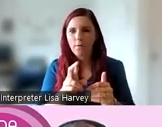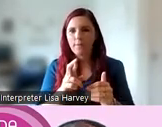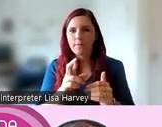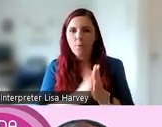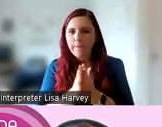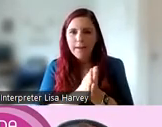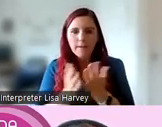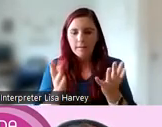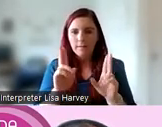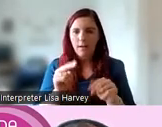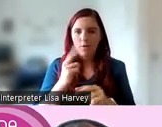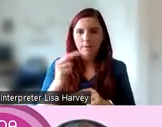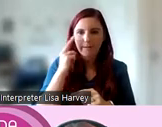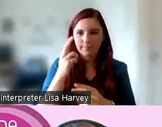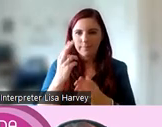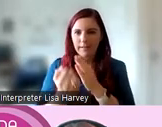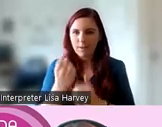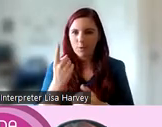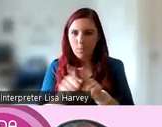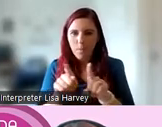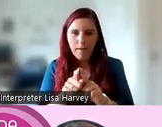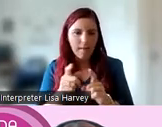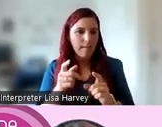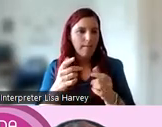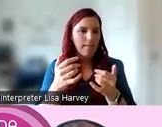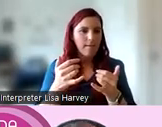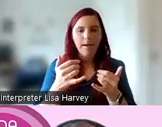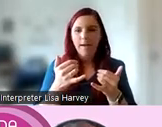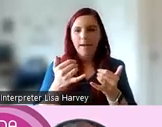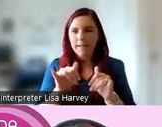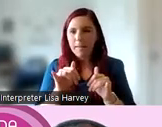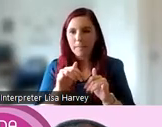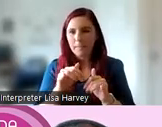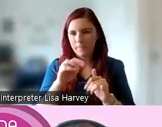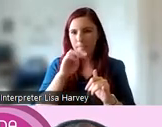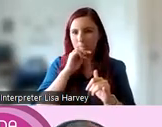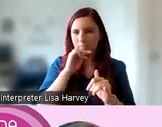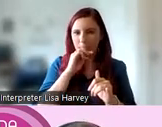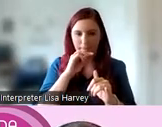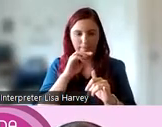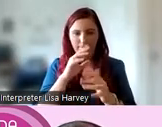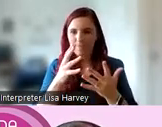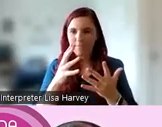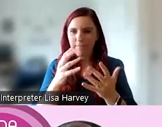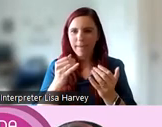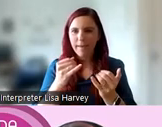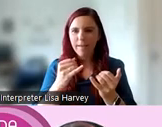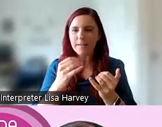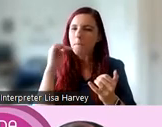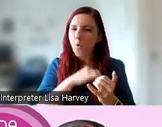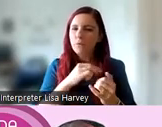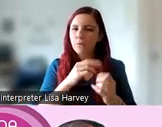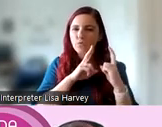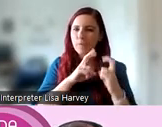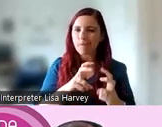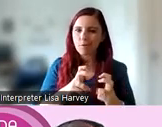understandably create feelings of weariness around collaborative research among caregivers and supporters. So it's very important for researchers to